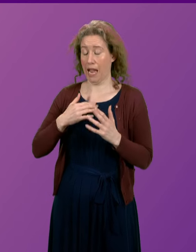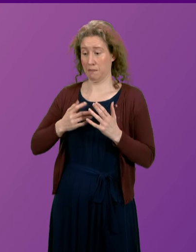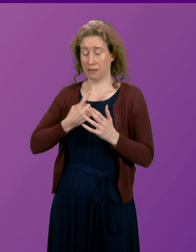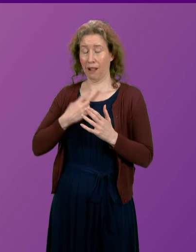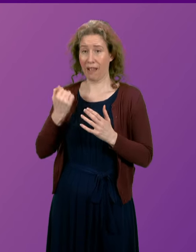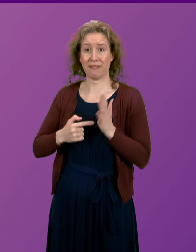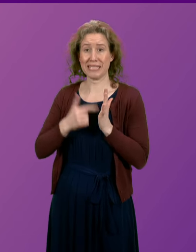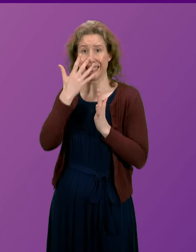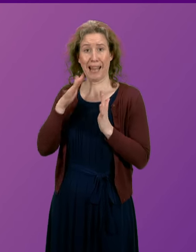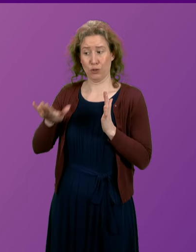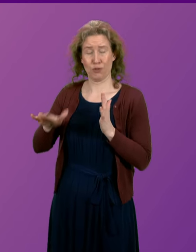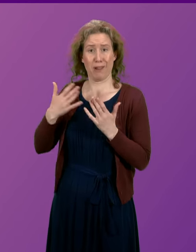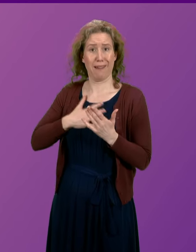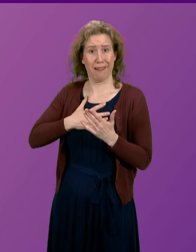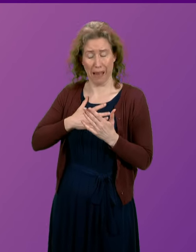teenager,